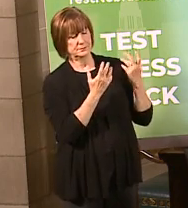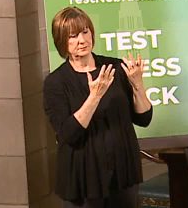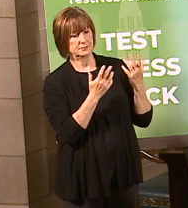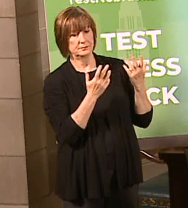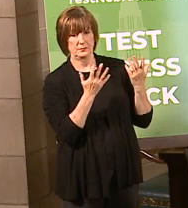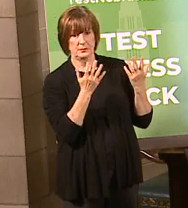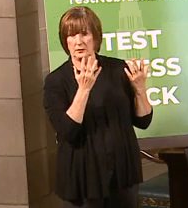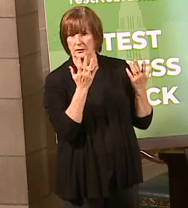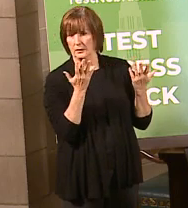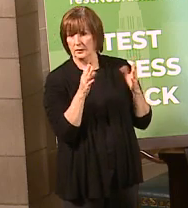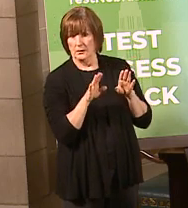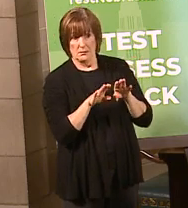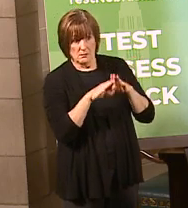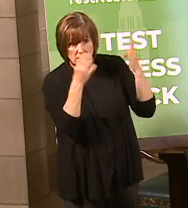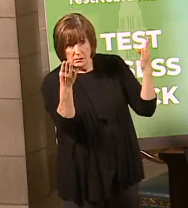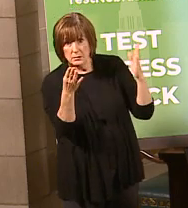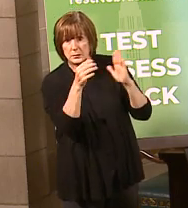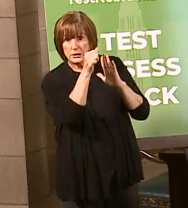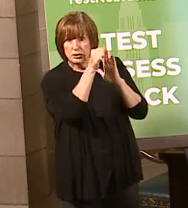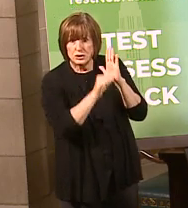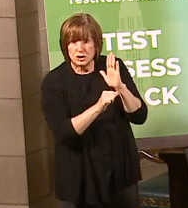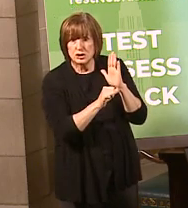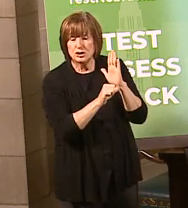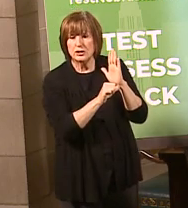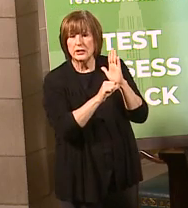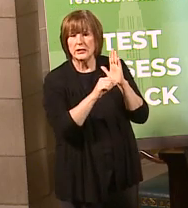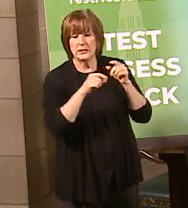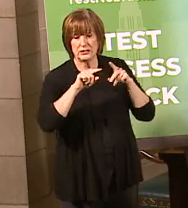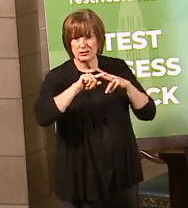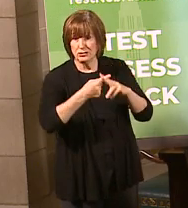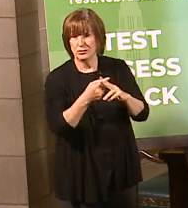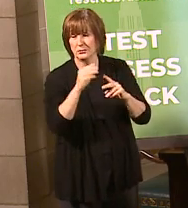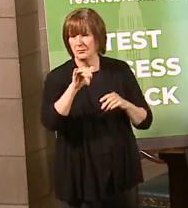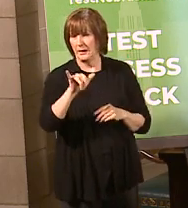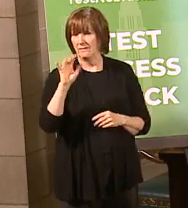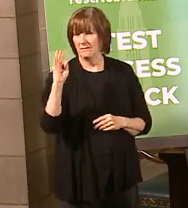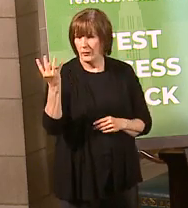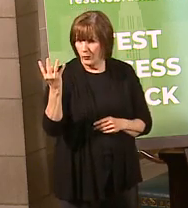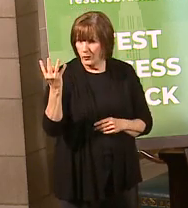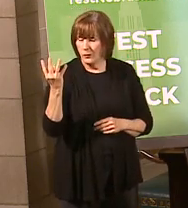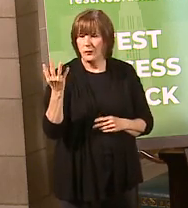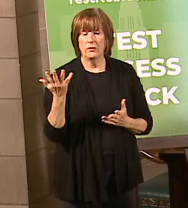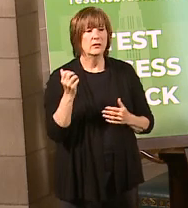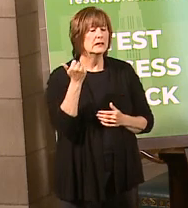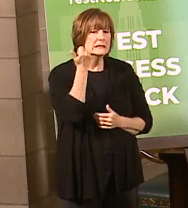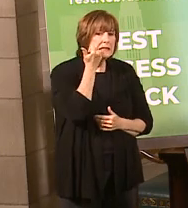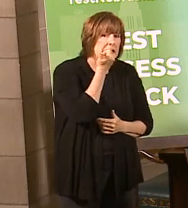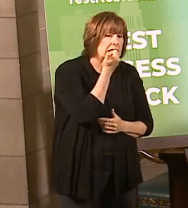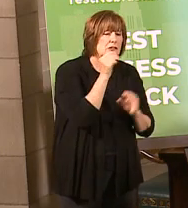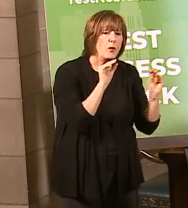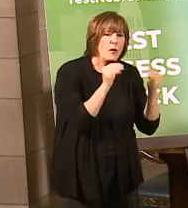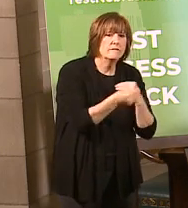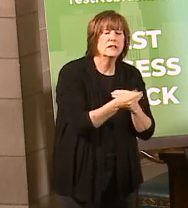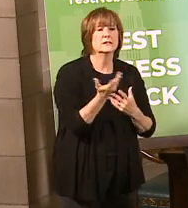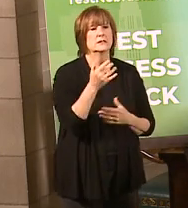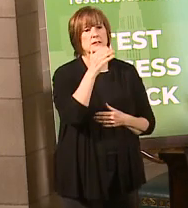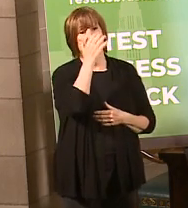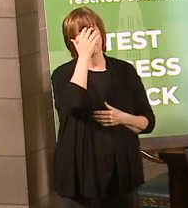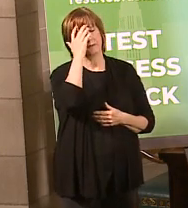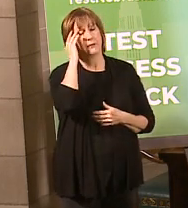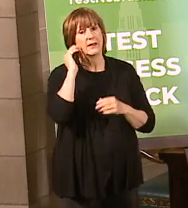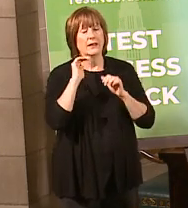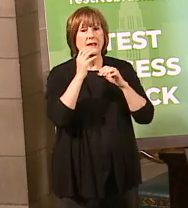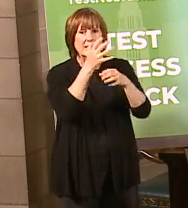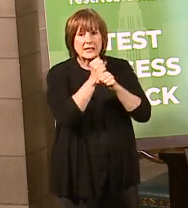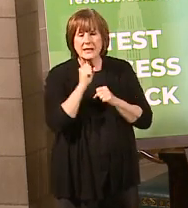going to open up elective surgery statewide starting May 4th with regard to dentist offices and so forth with regard to being